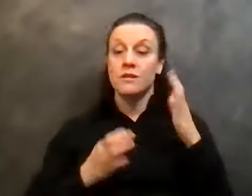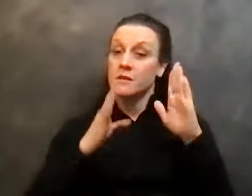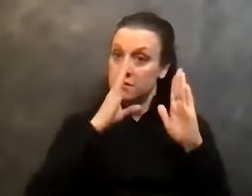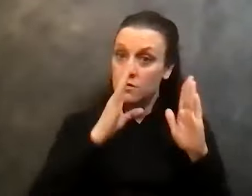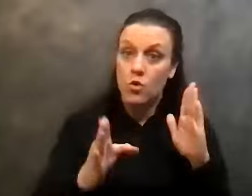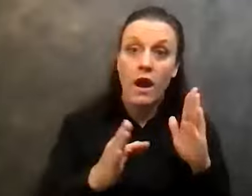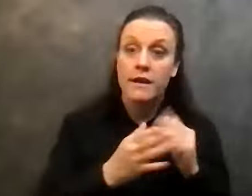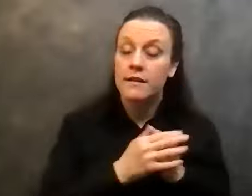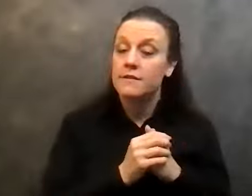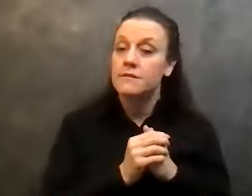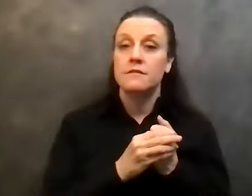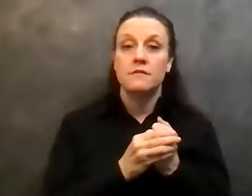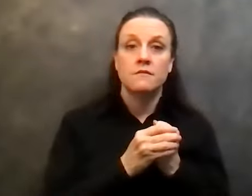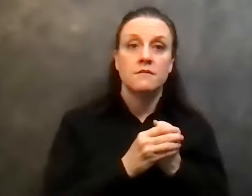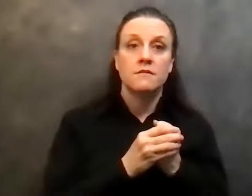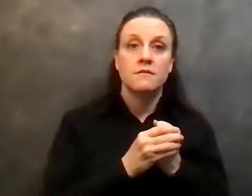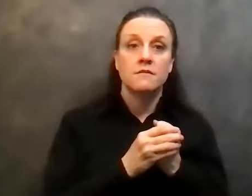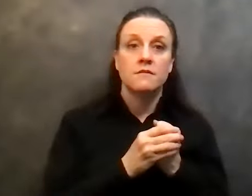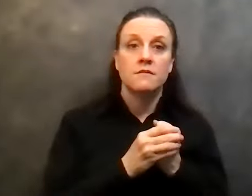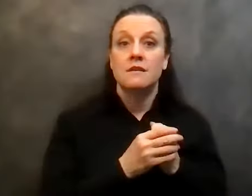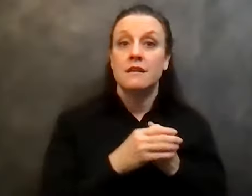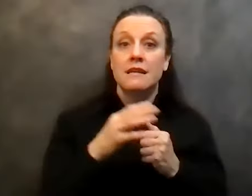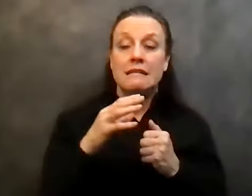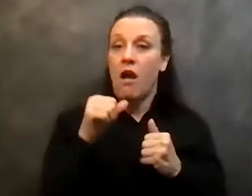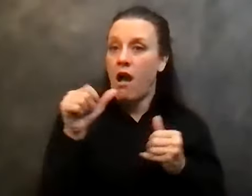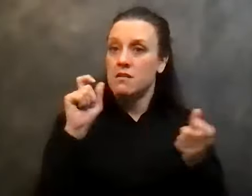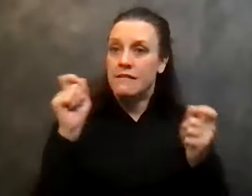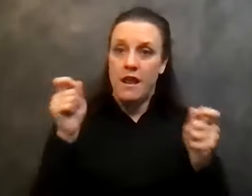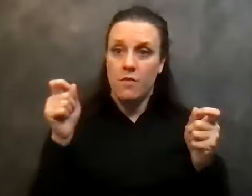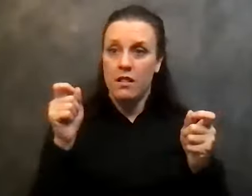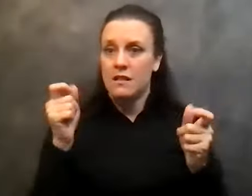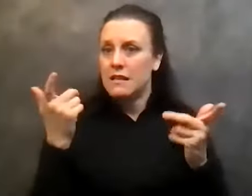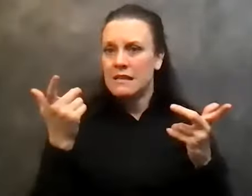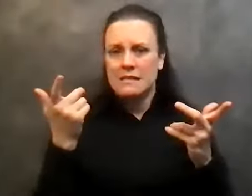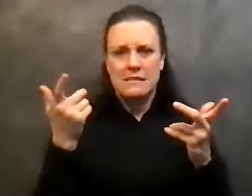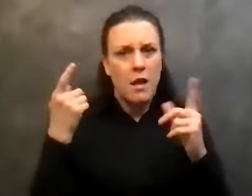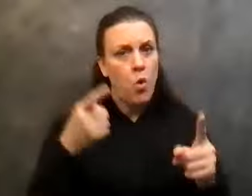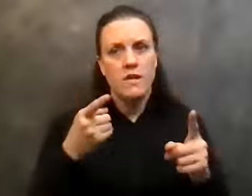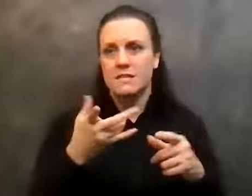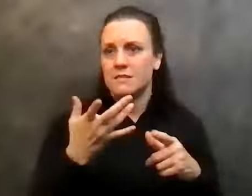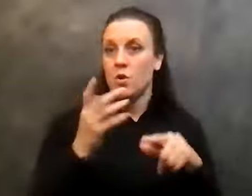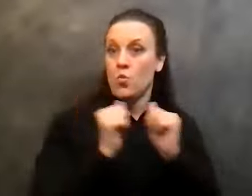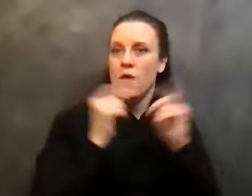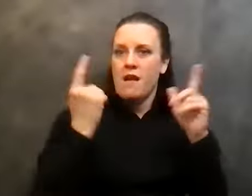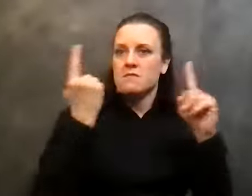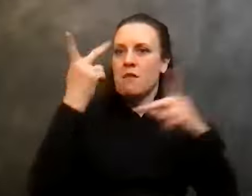Sobriety is, is untenable, untenable at points in time without some type of recovery.